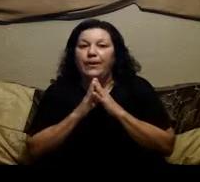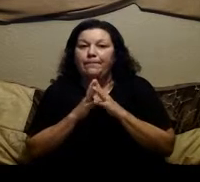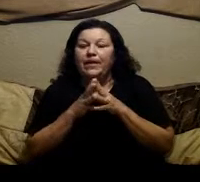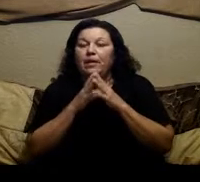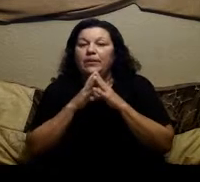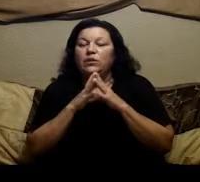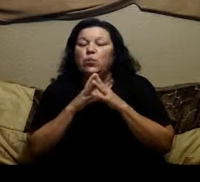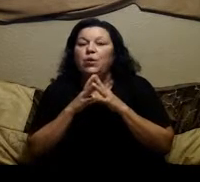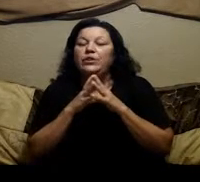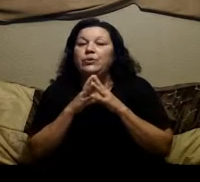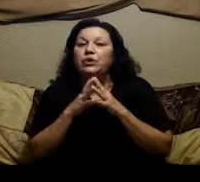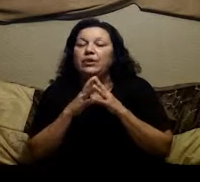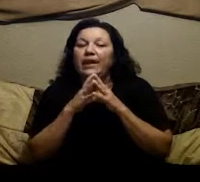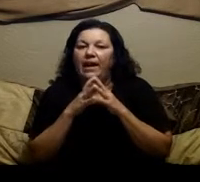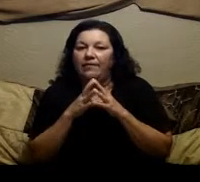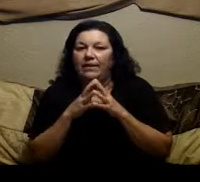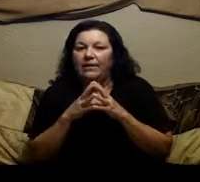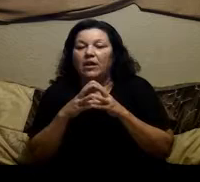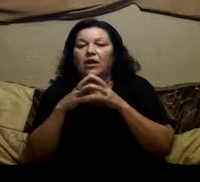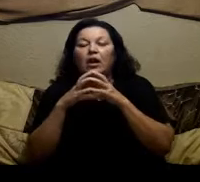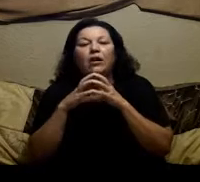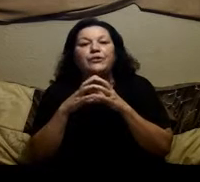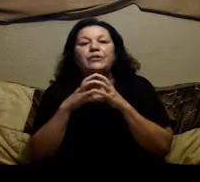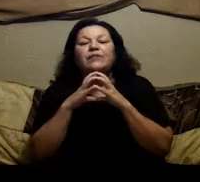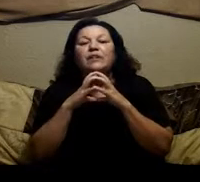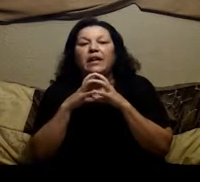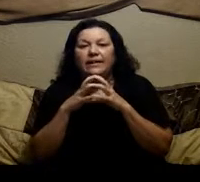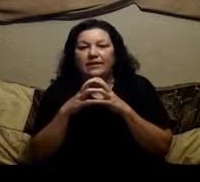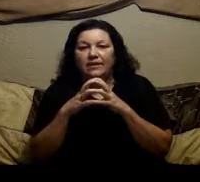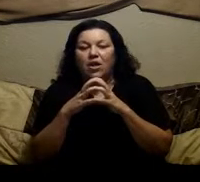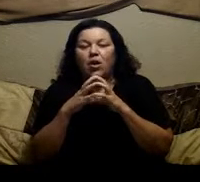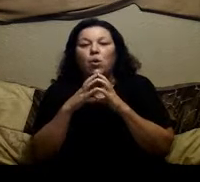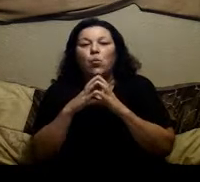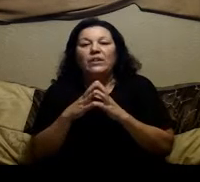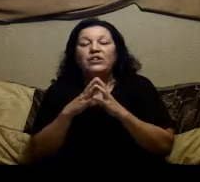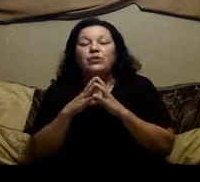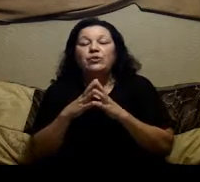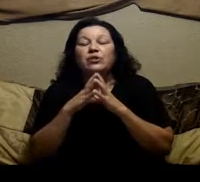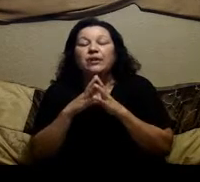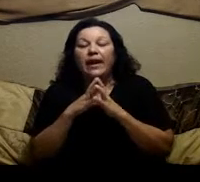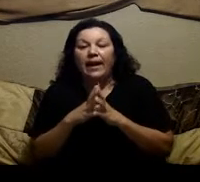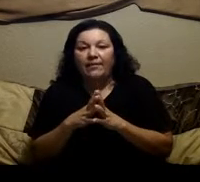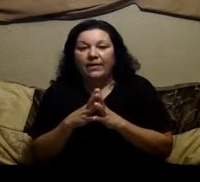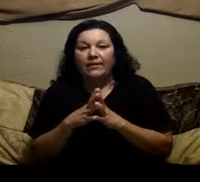because once you start having ulcerative colitis or once you start having